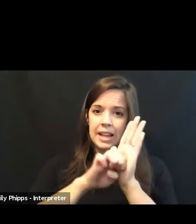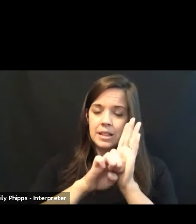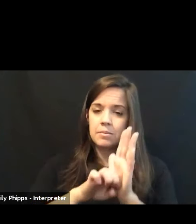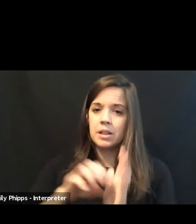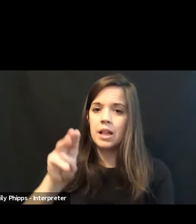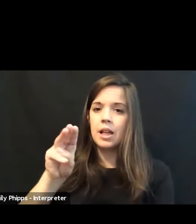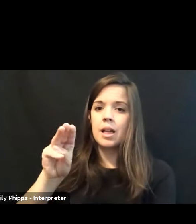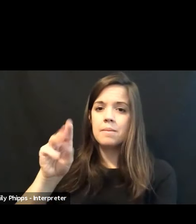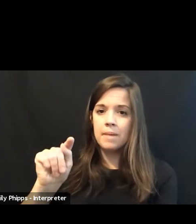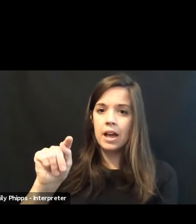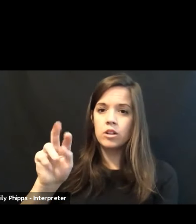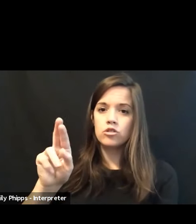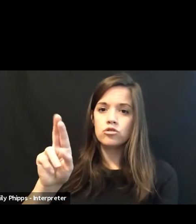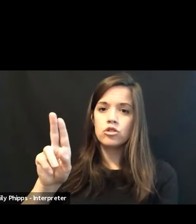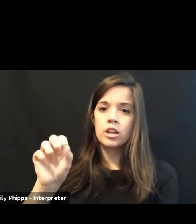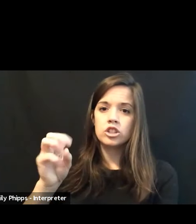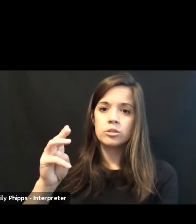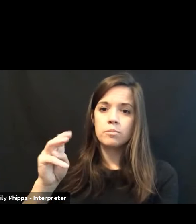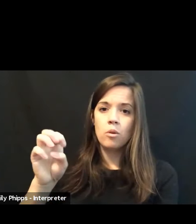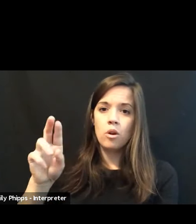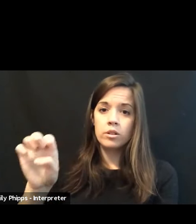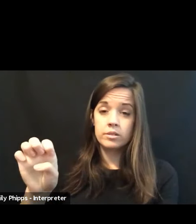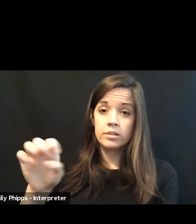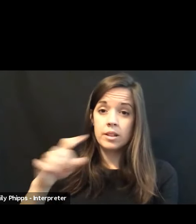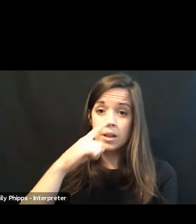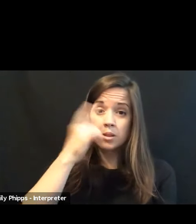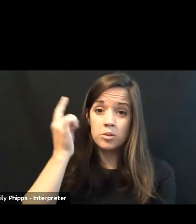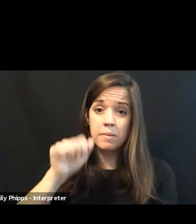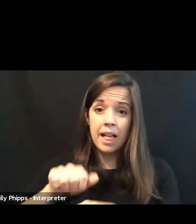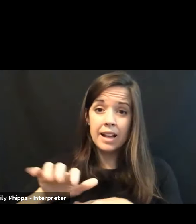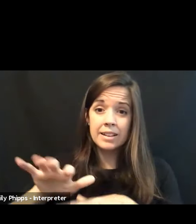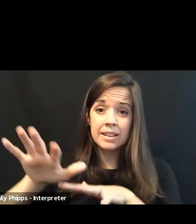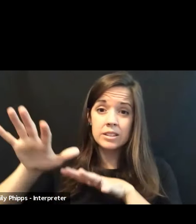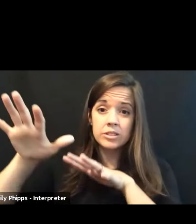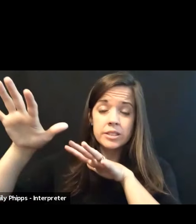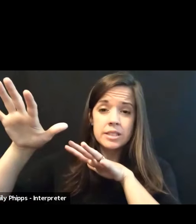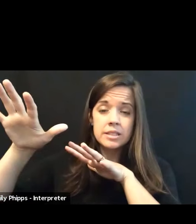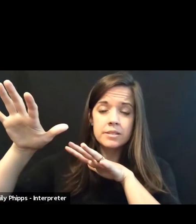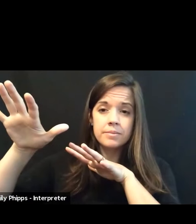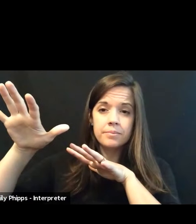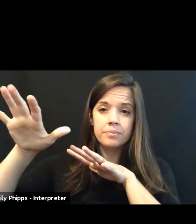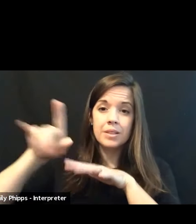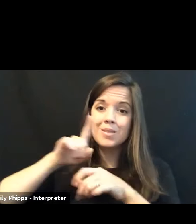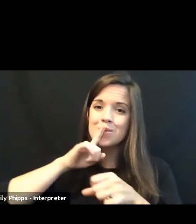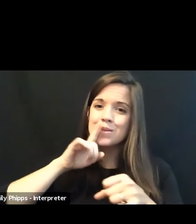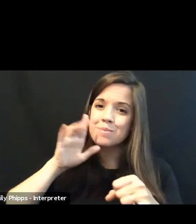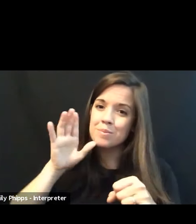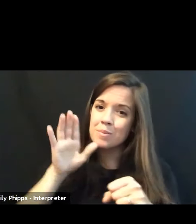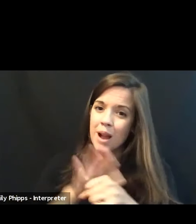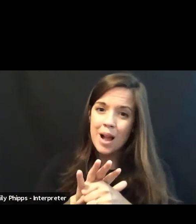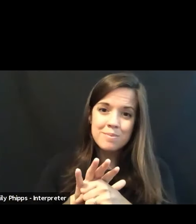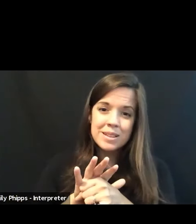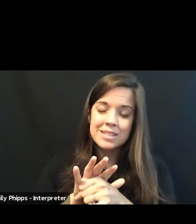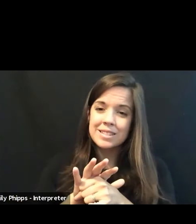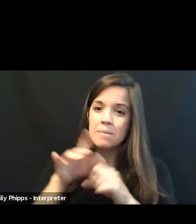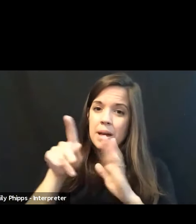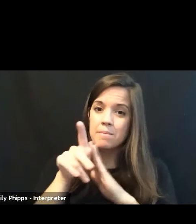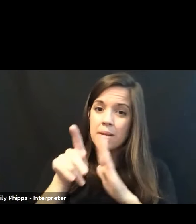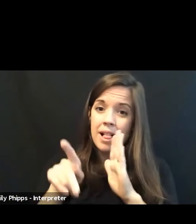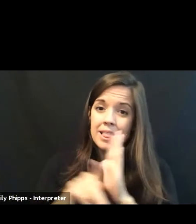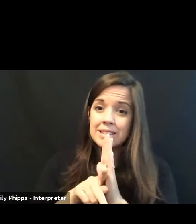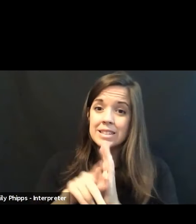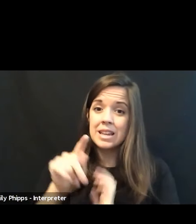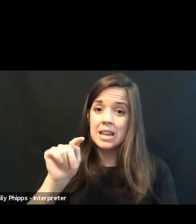which those Black Hills were promised by policy, by treaty